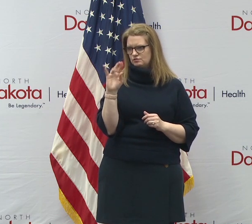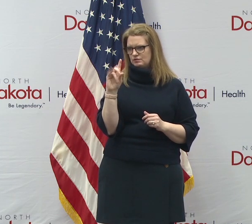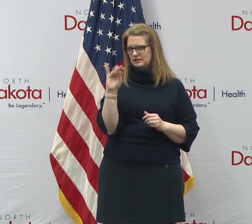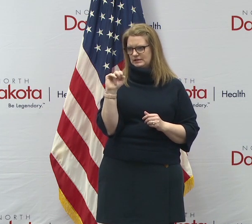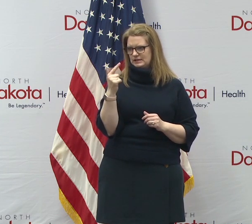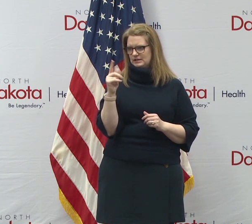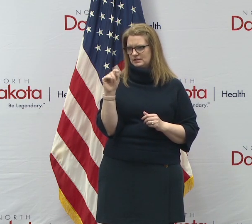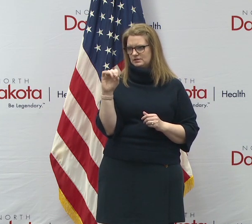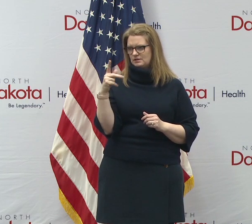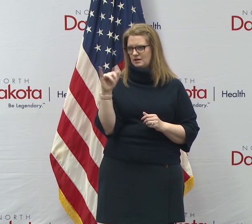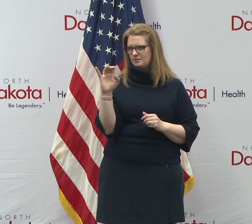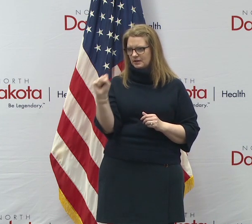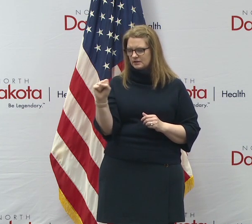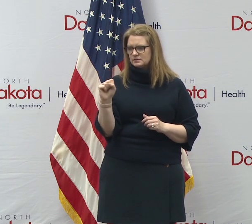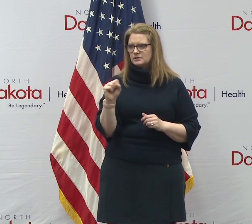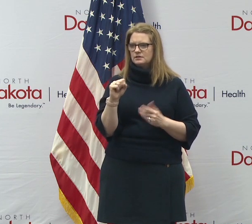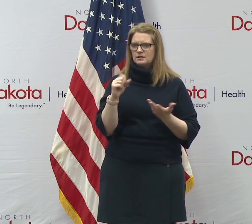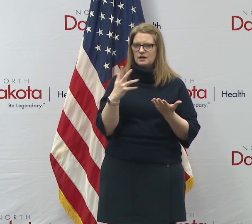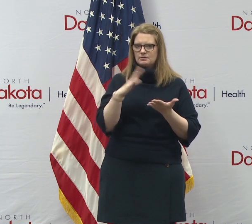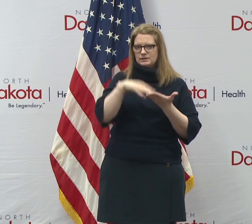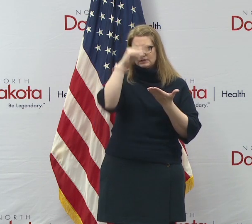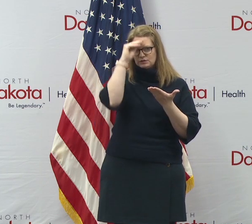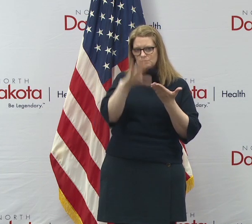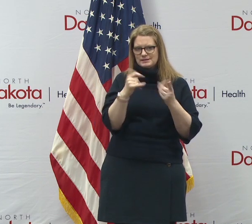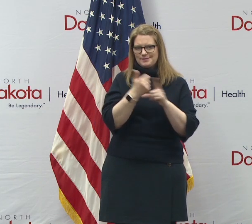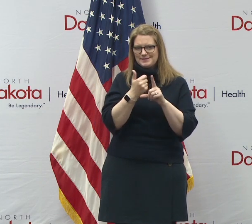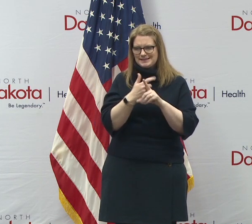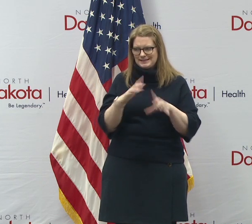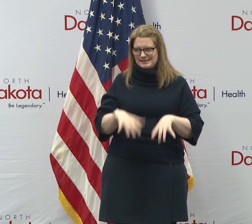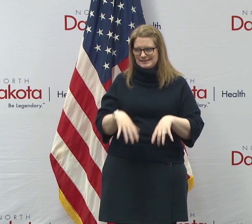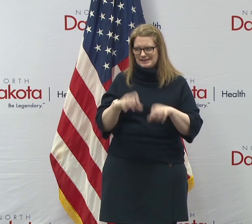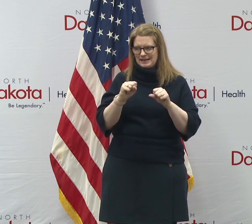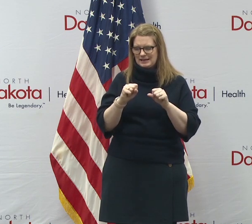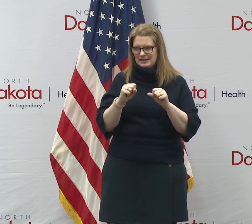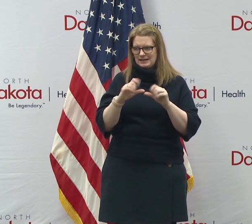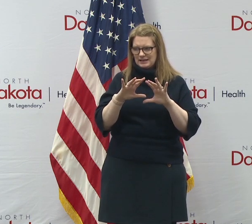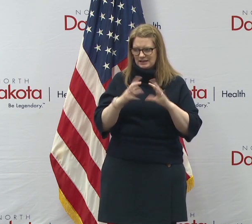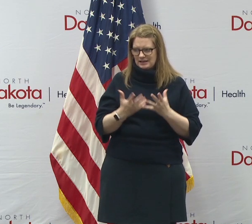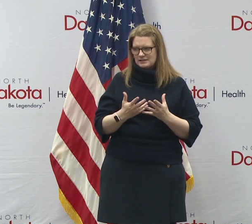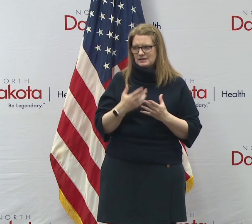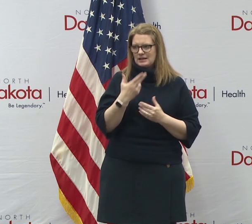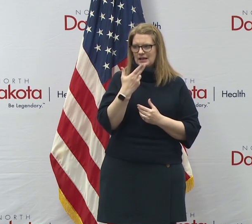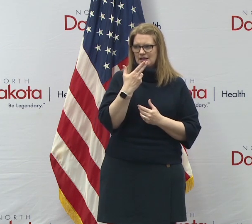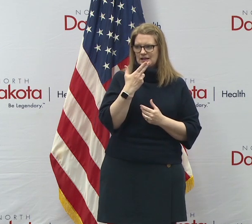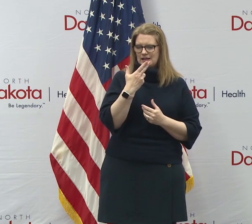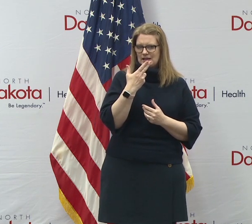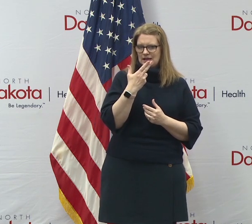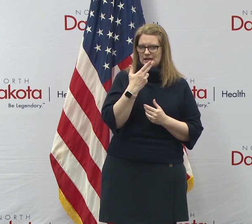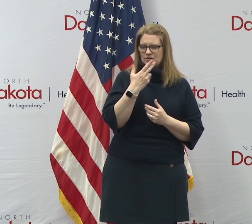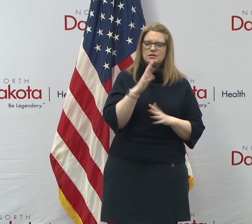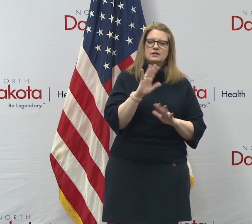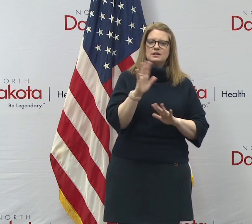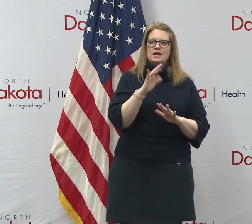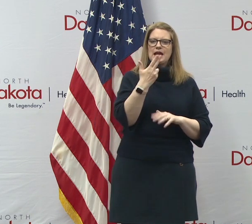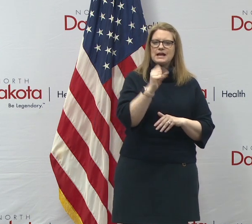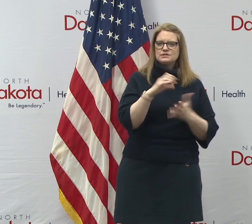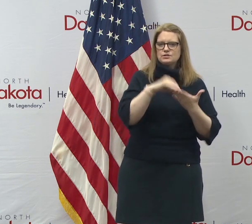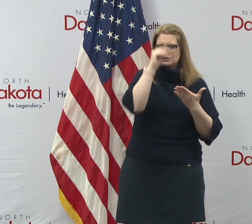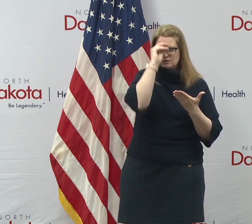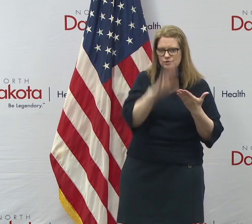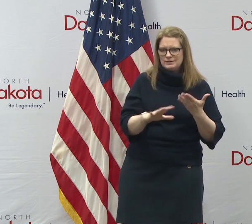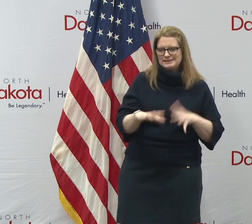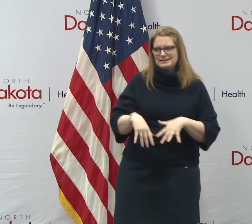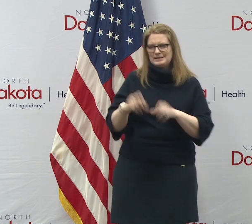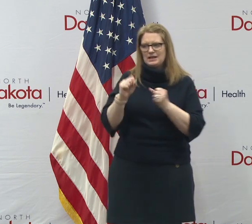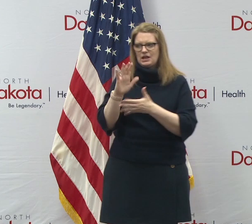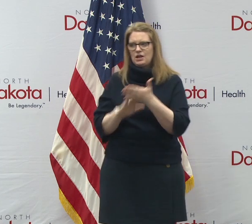Uh, for students taking courses, uh, as high school students taking college courses, uh, is there